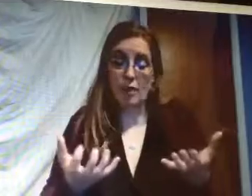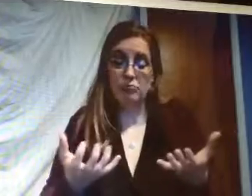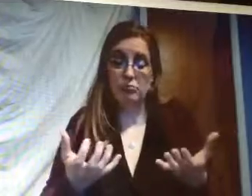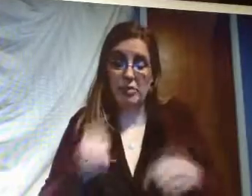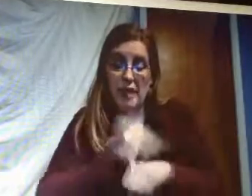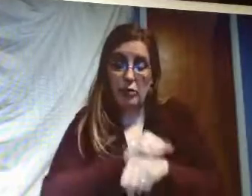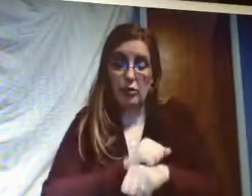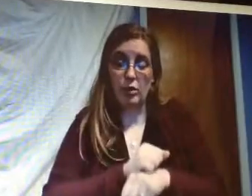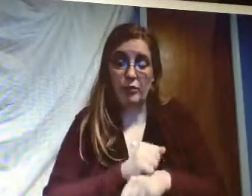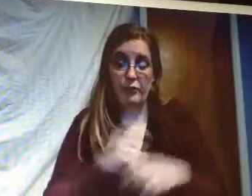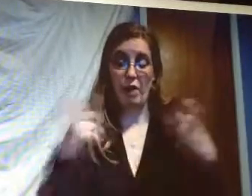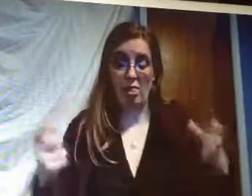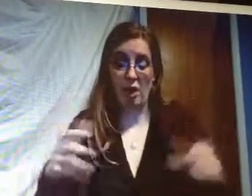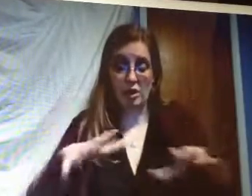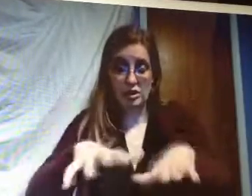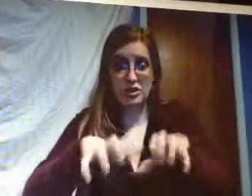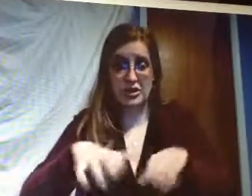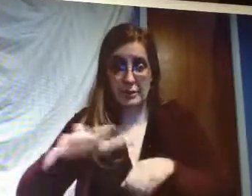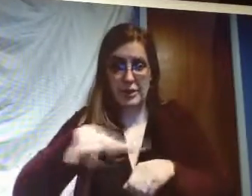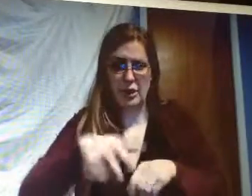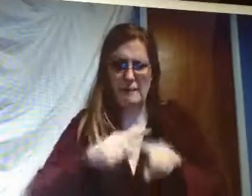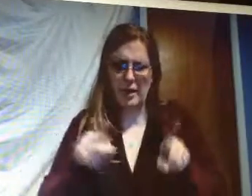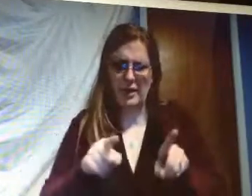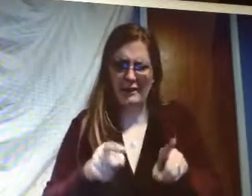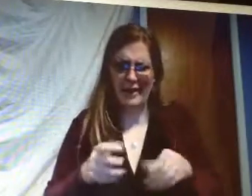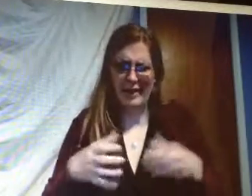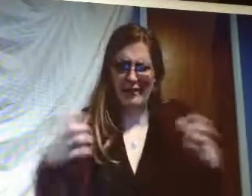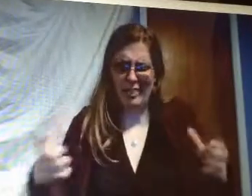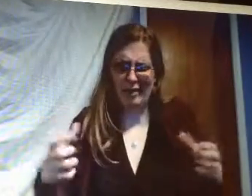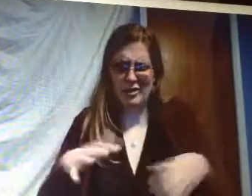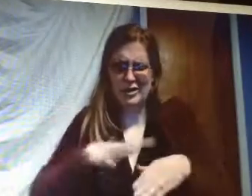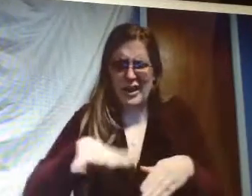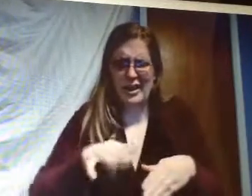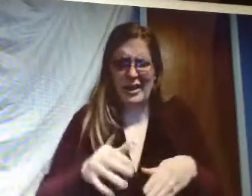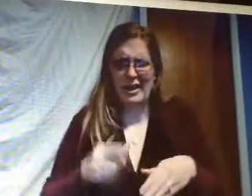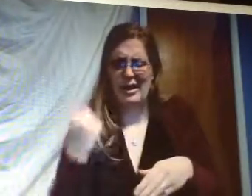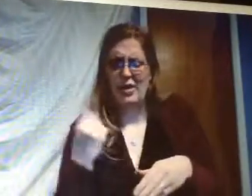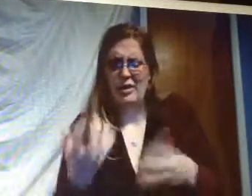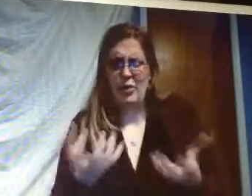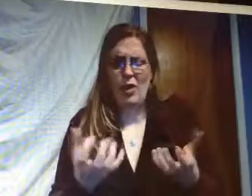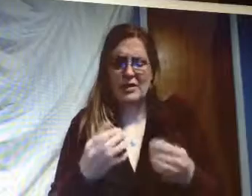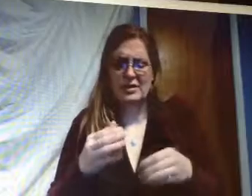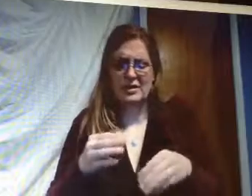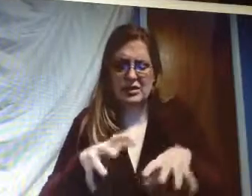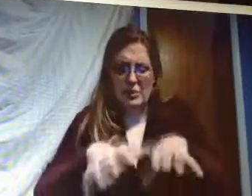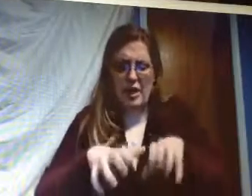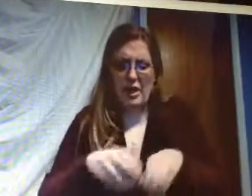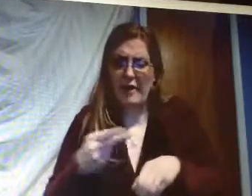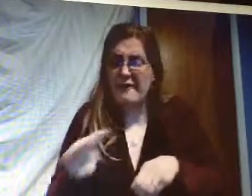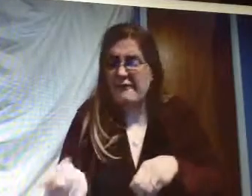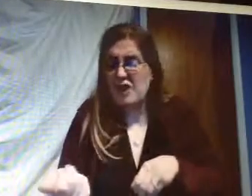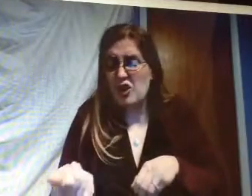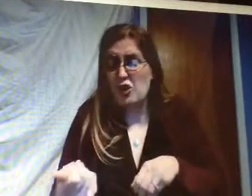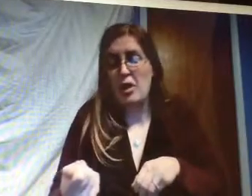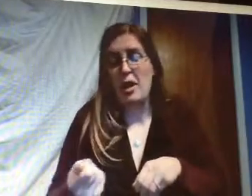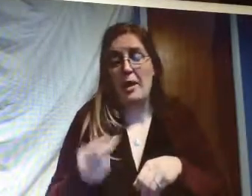now if i want to work and i have a large burial area and i only want to build like a few